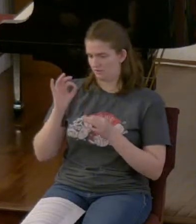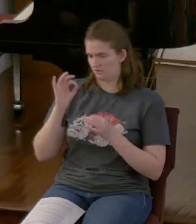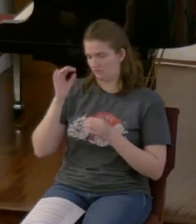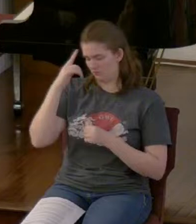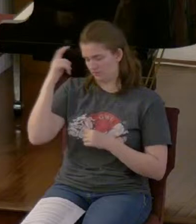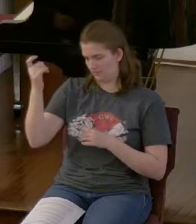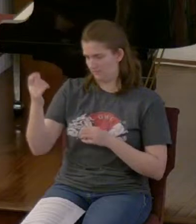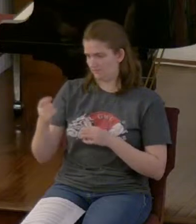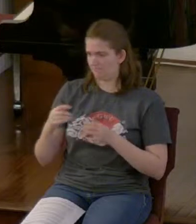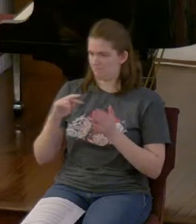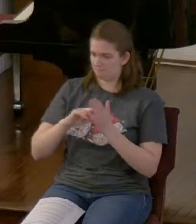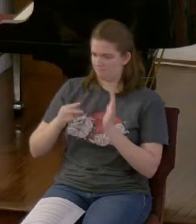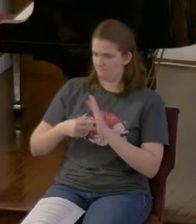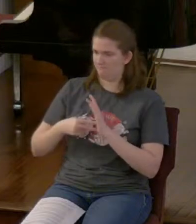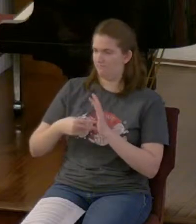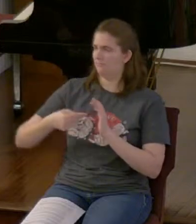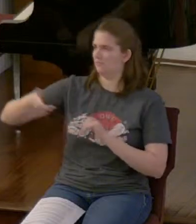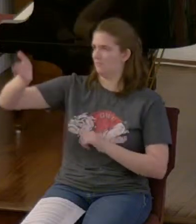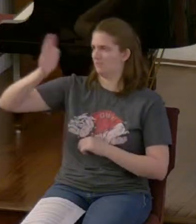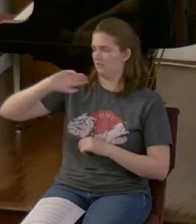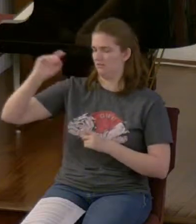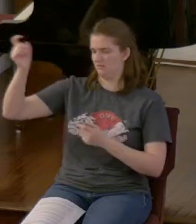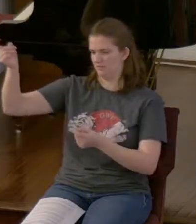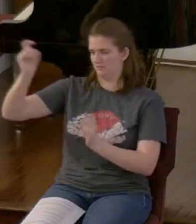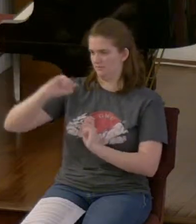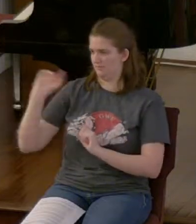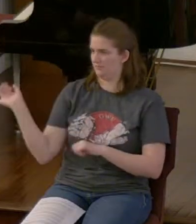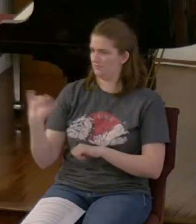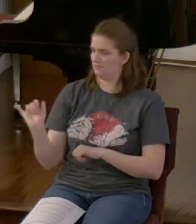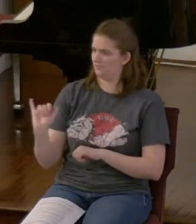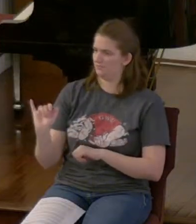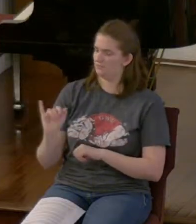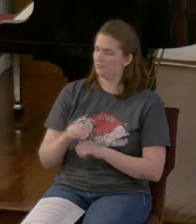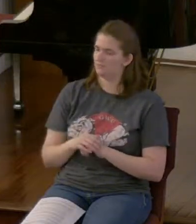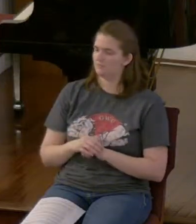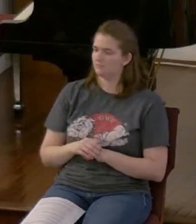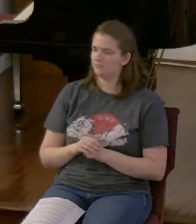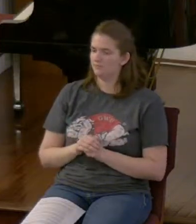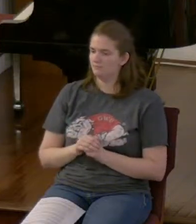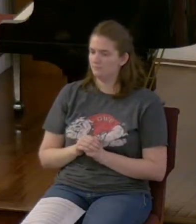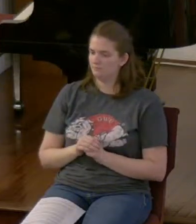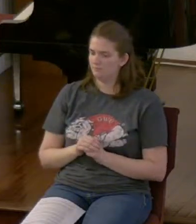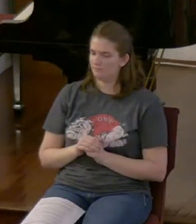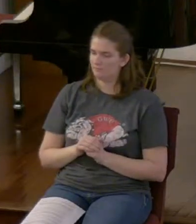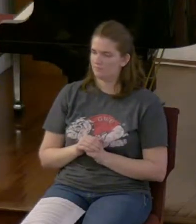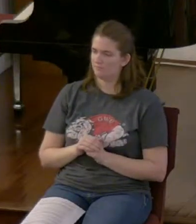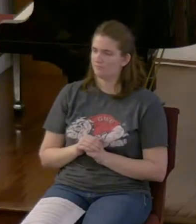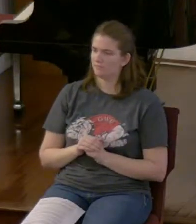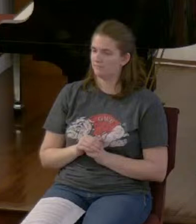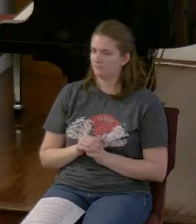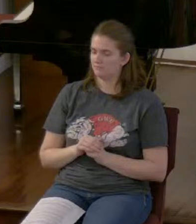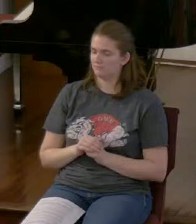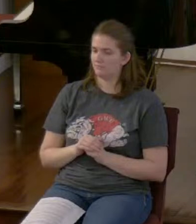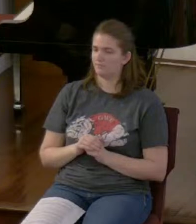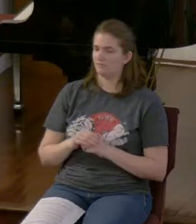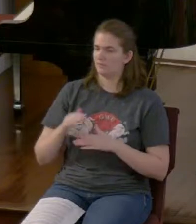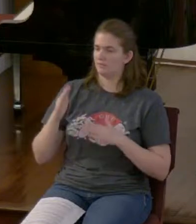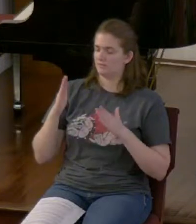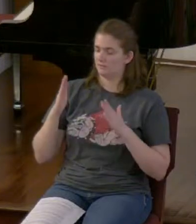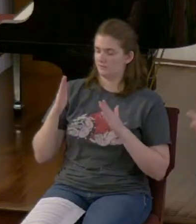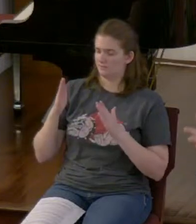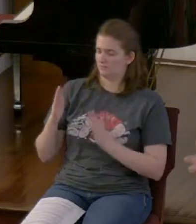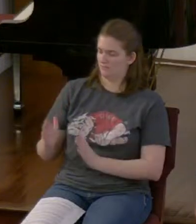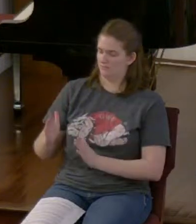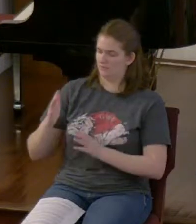dream and God is giving him this interpretation and so this is the person that is interpreting